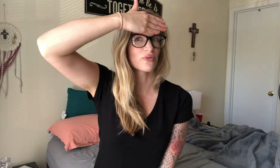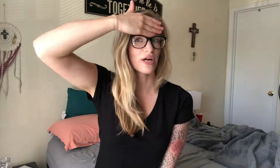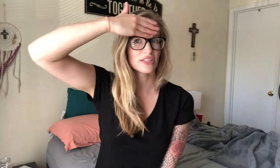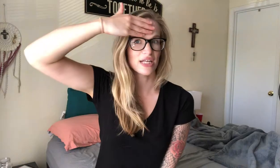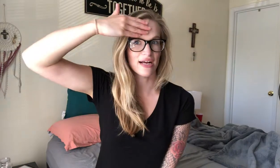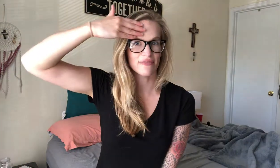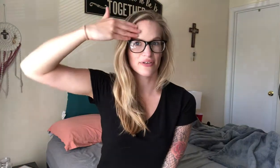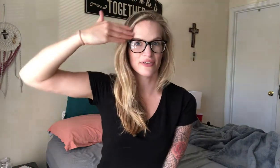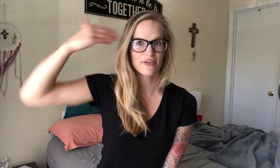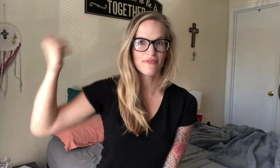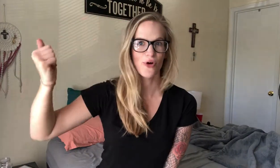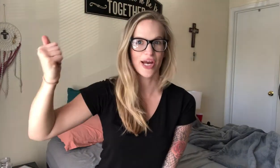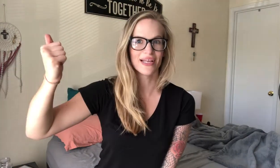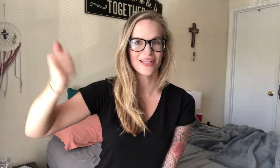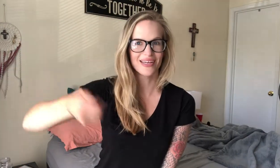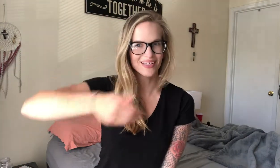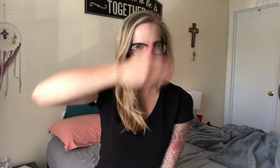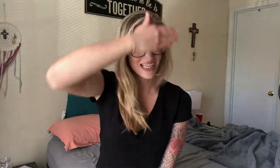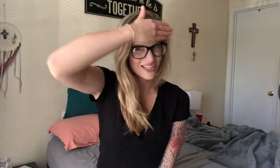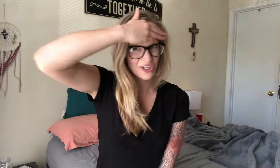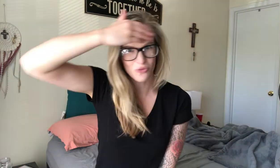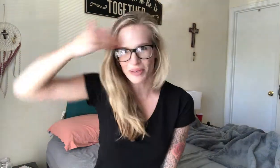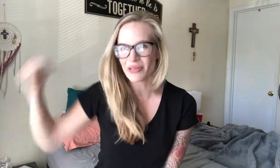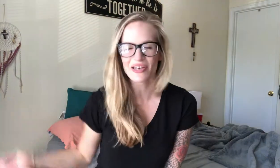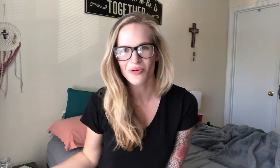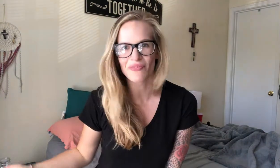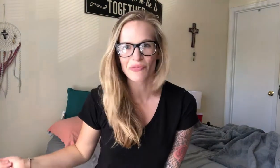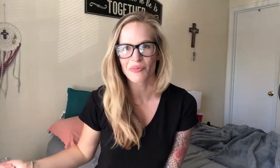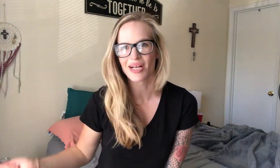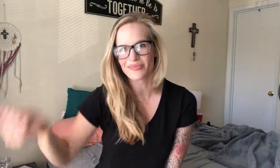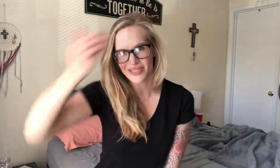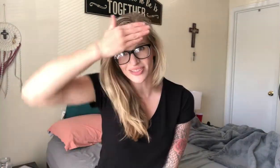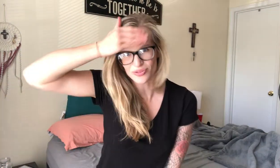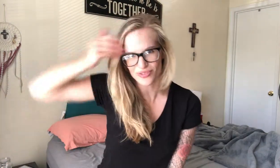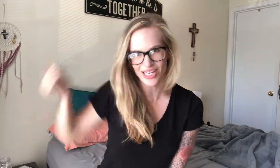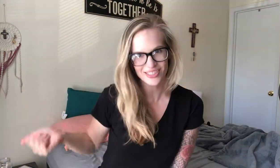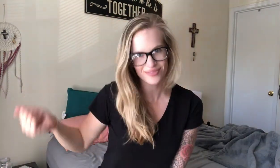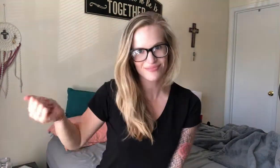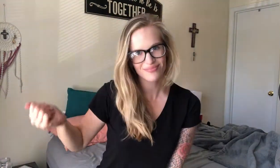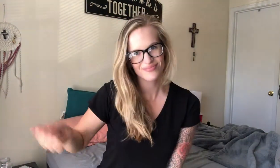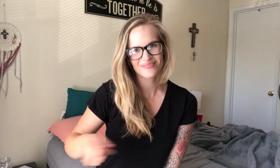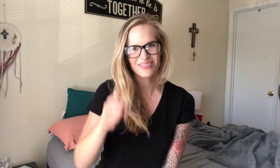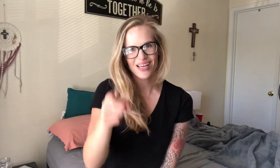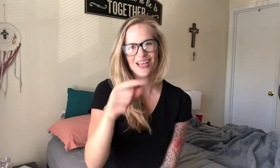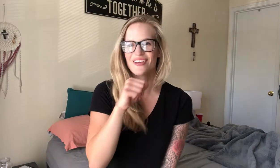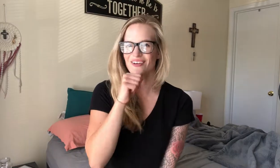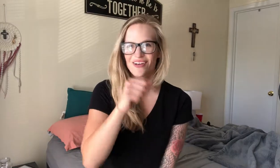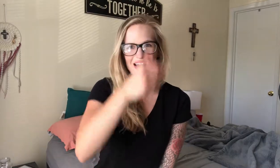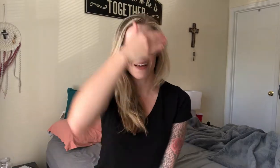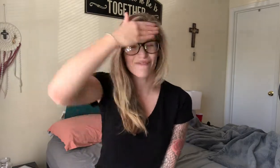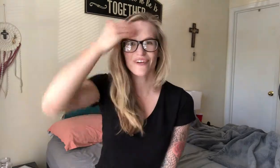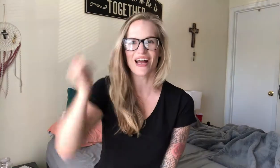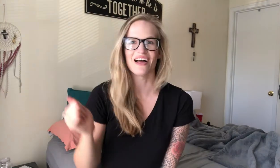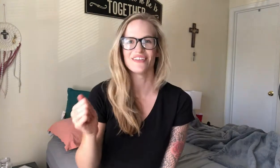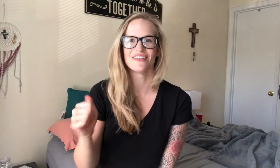brush off your forehead. Like you're wiping it away from your mind because you forgot. You're not forgotten.